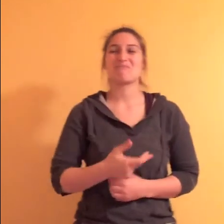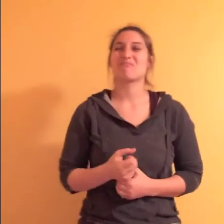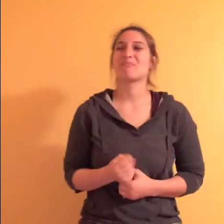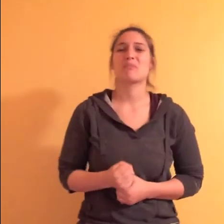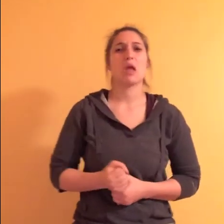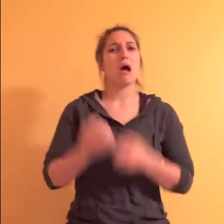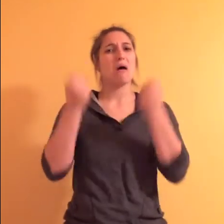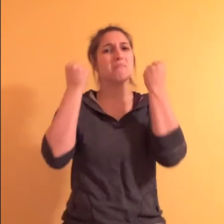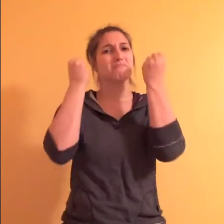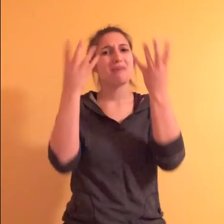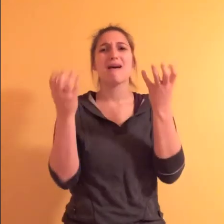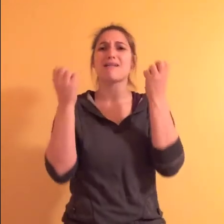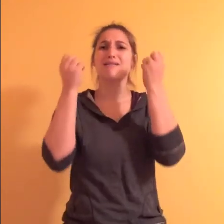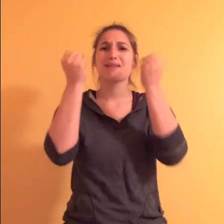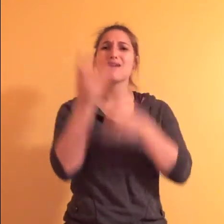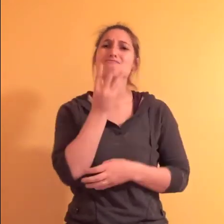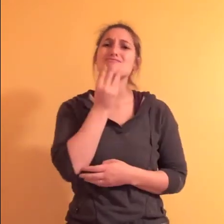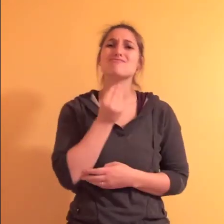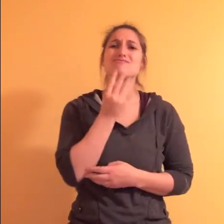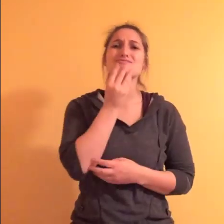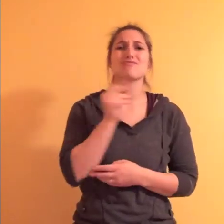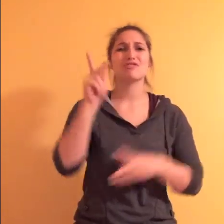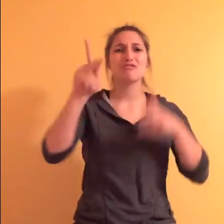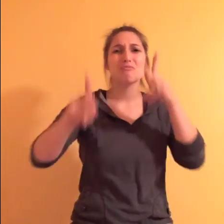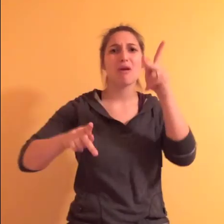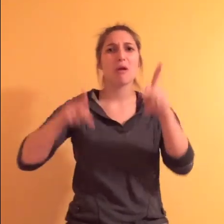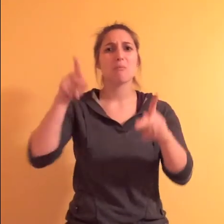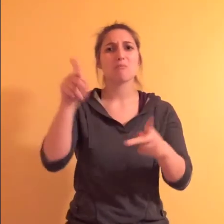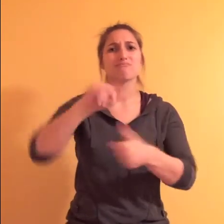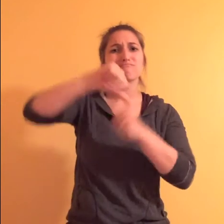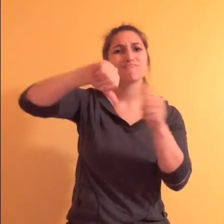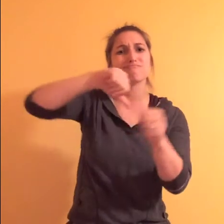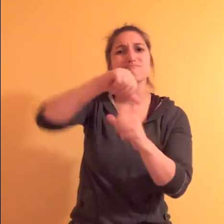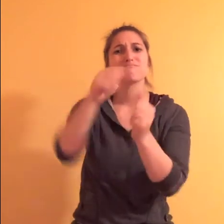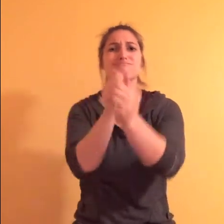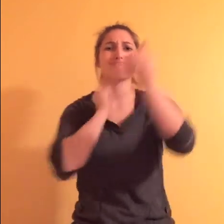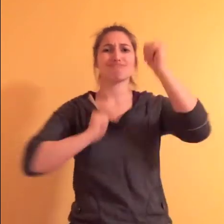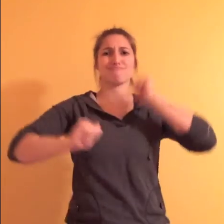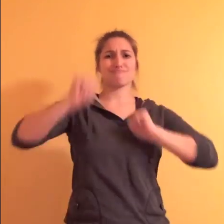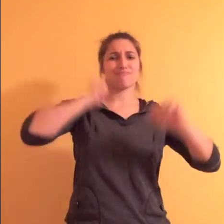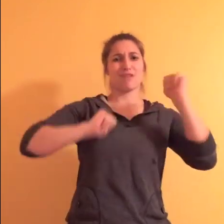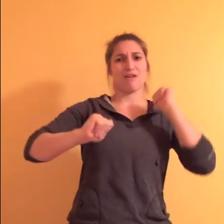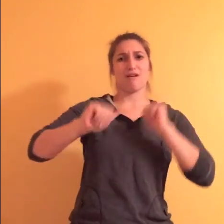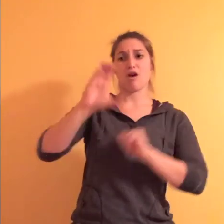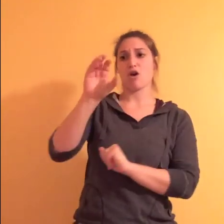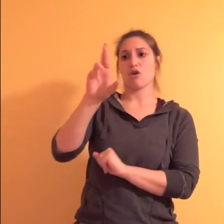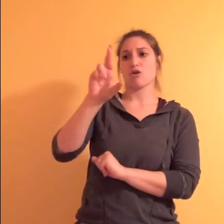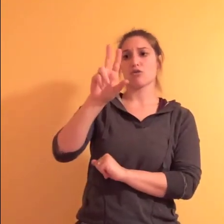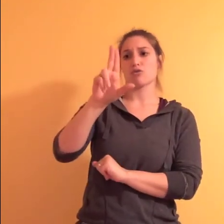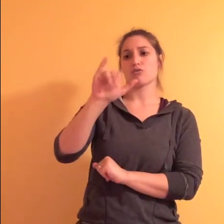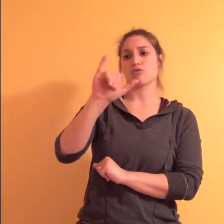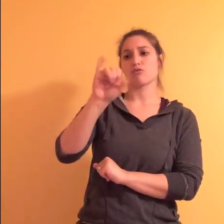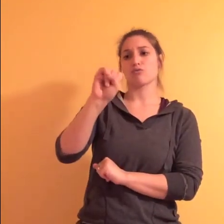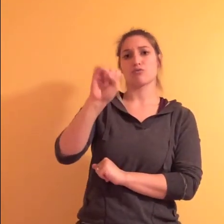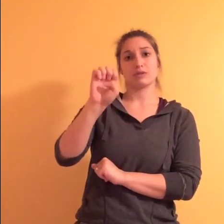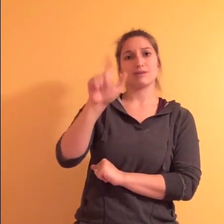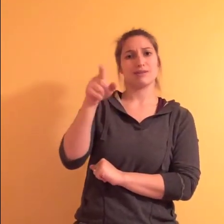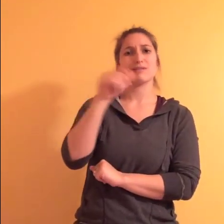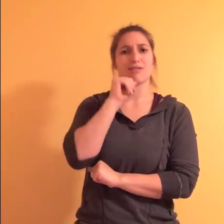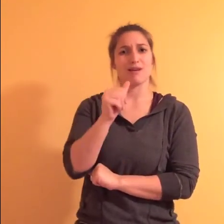So many Jews are in showbiz, Tom Cruise isn't, but I